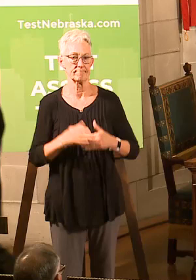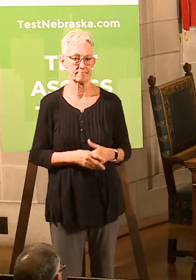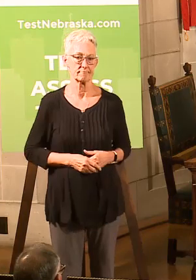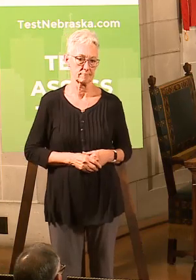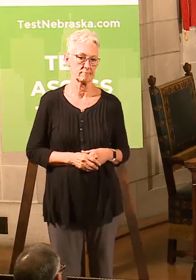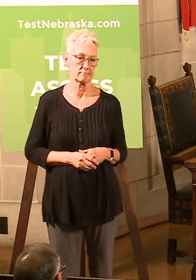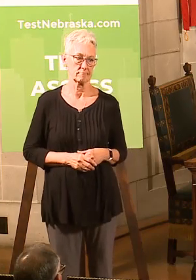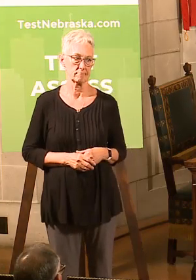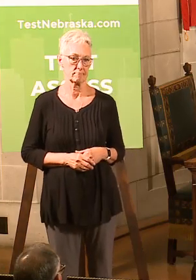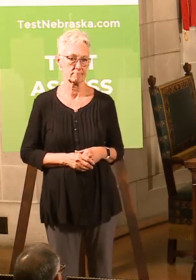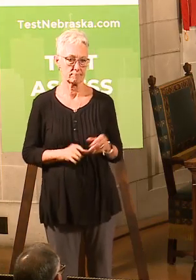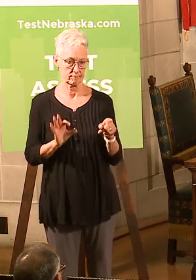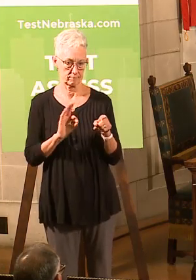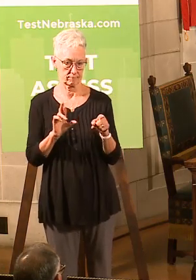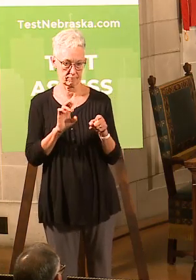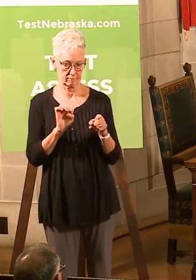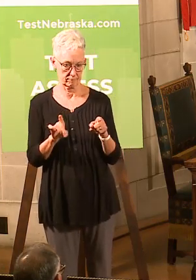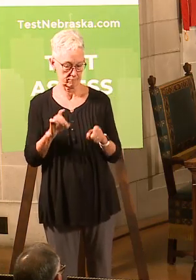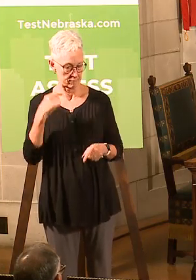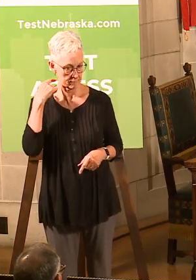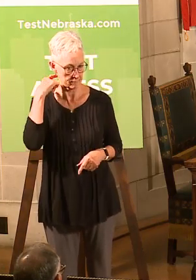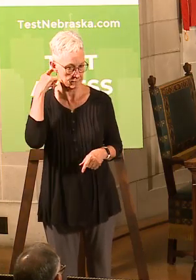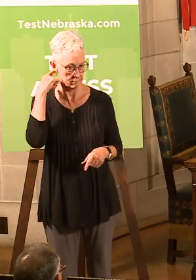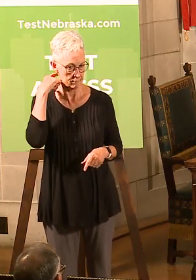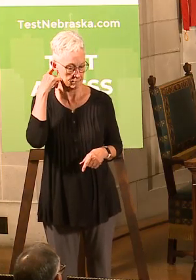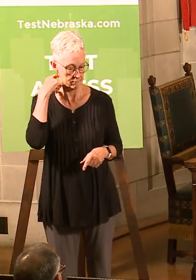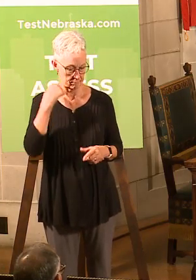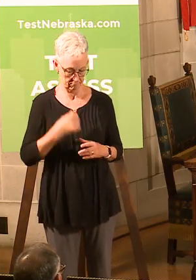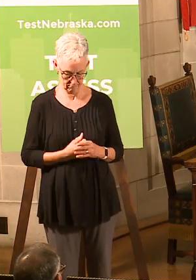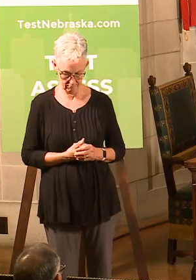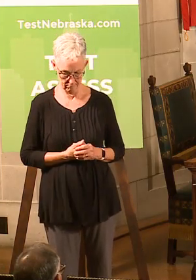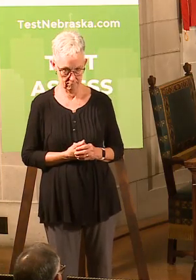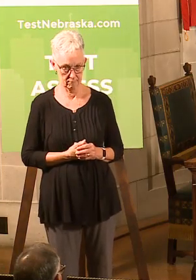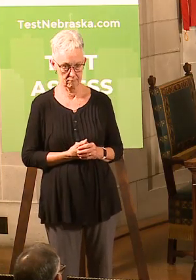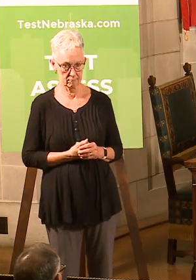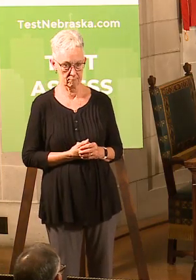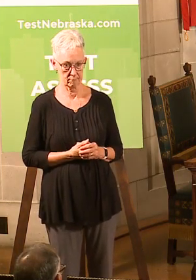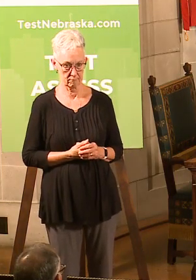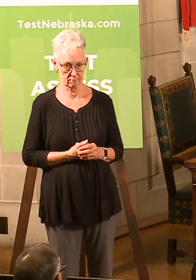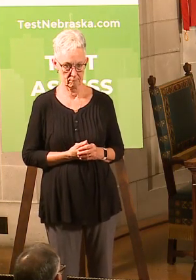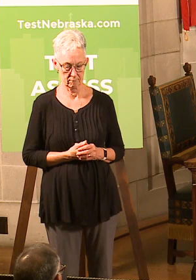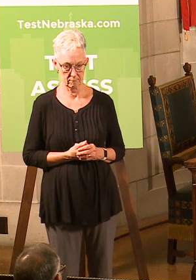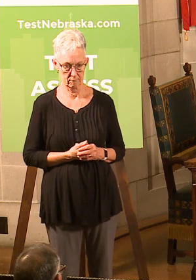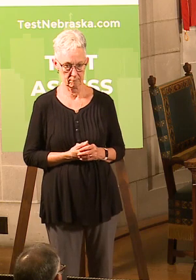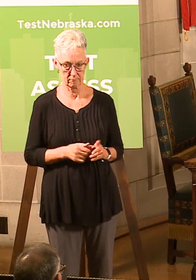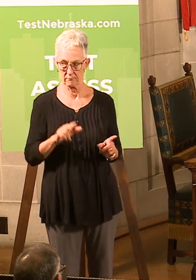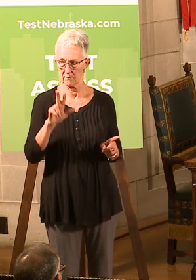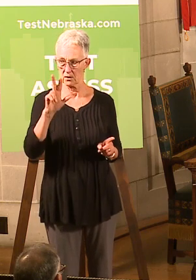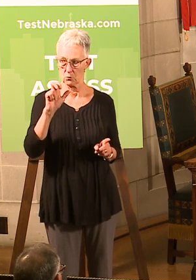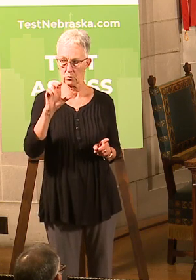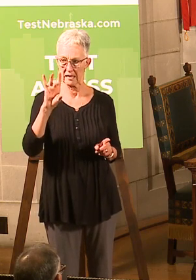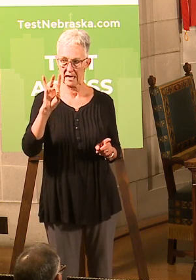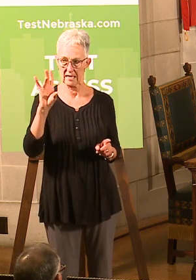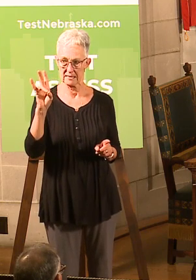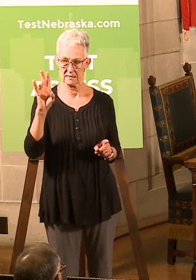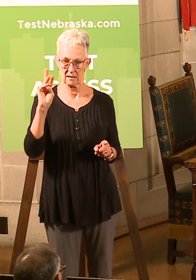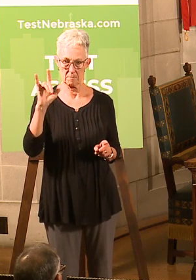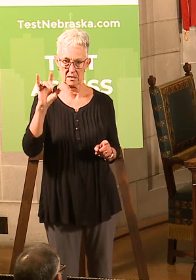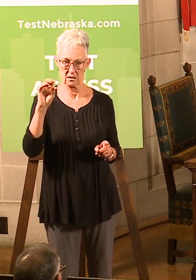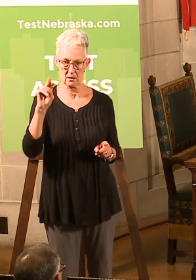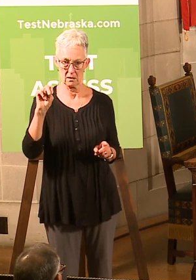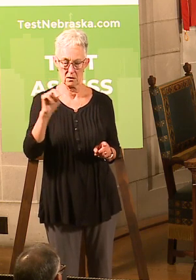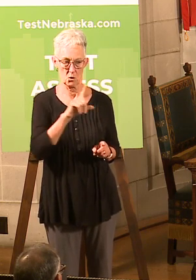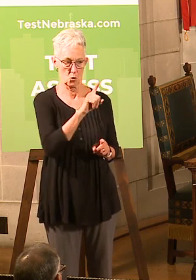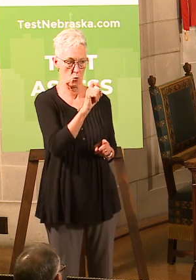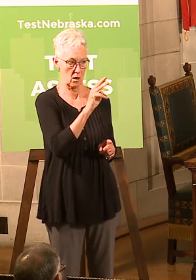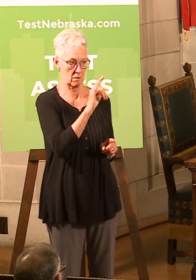Hey, Steve. Yeah, Fred. I just want to make sure. Yeah, it's up right. So, it's $387 million, $100 million just for the